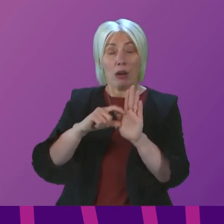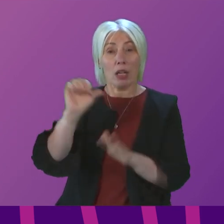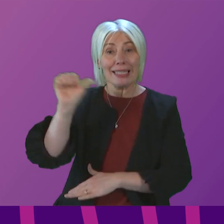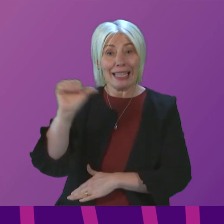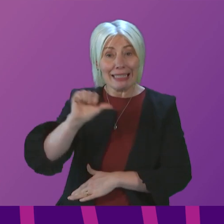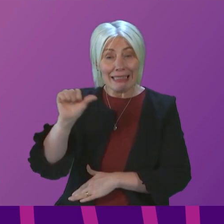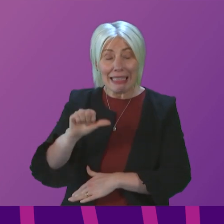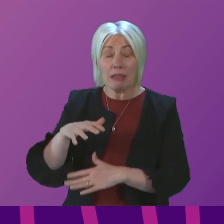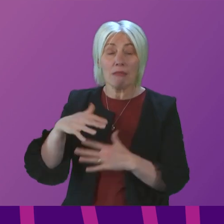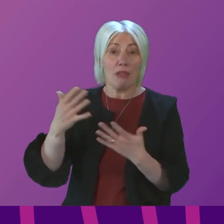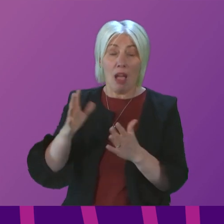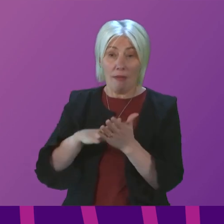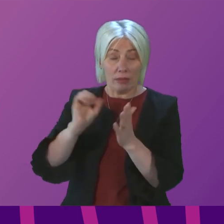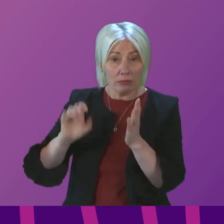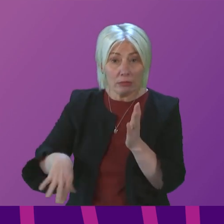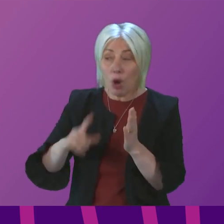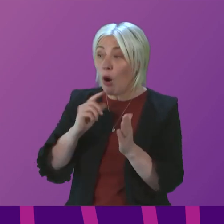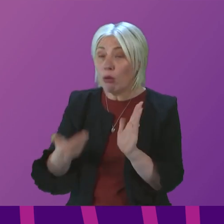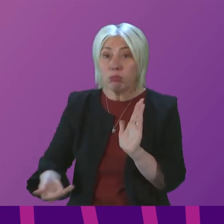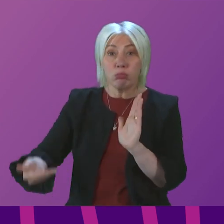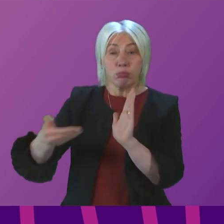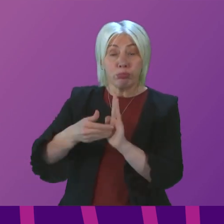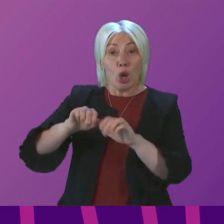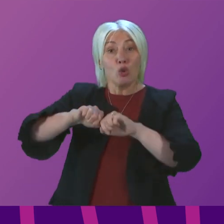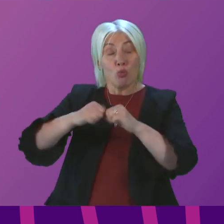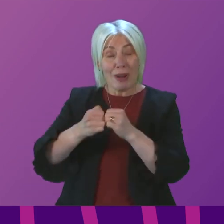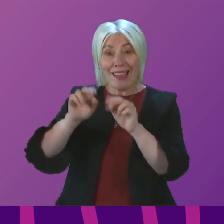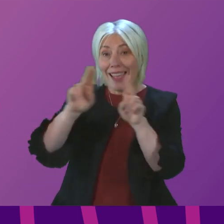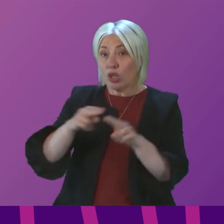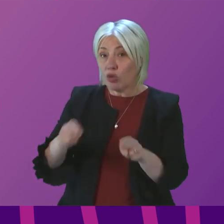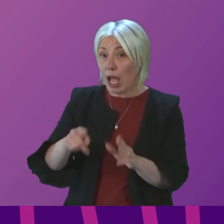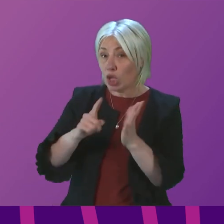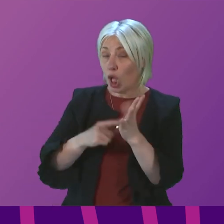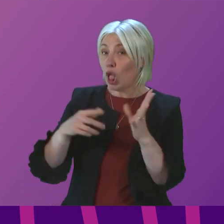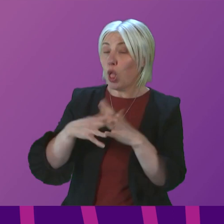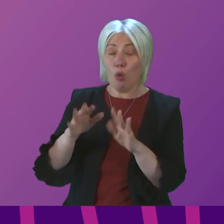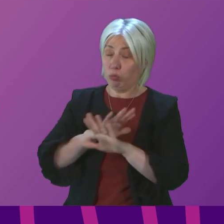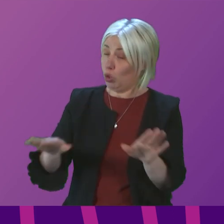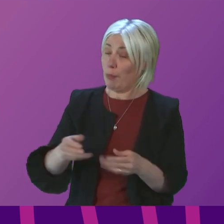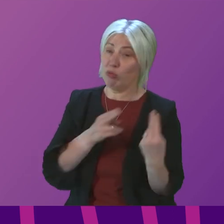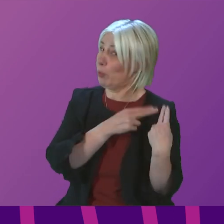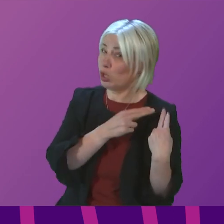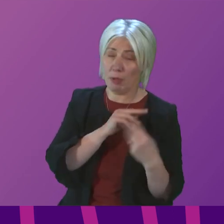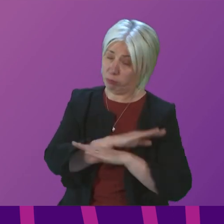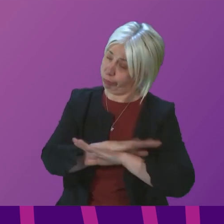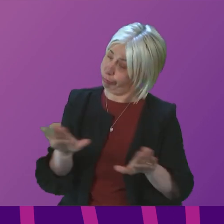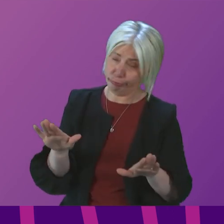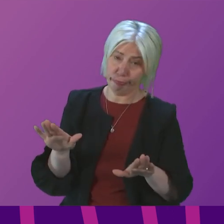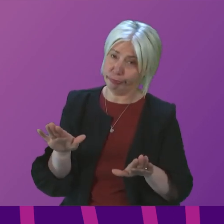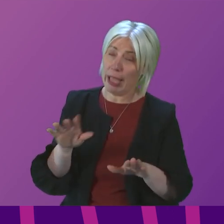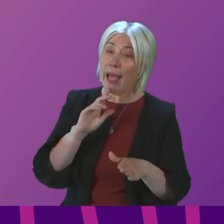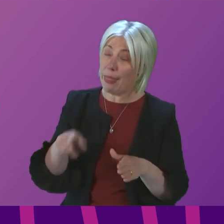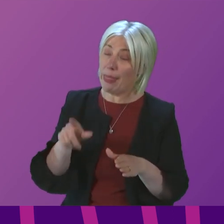or indeed unilaterally introducing legislation to breach international law, would be deeply irresponsible and would probably